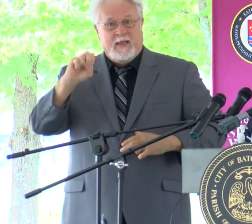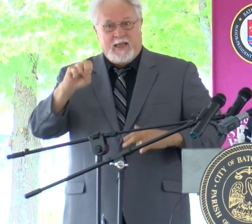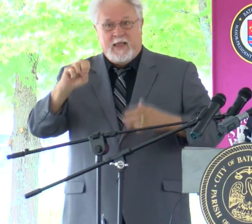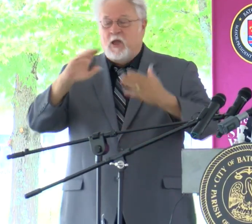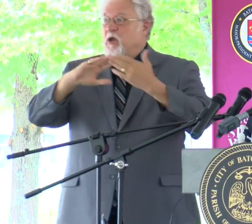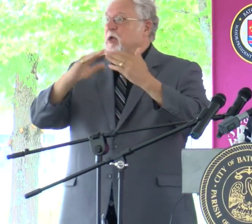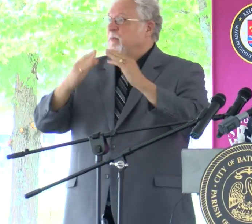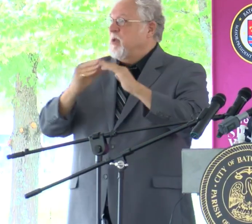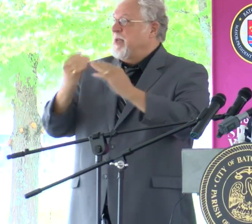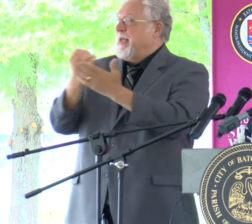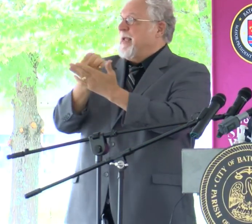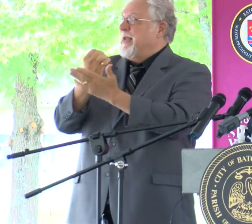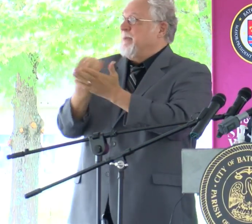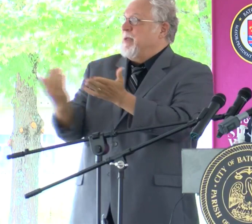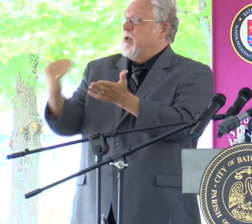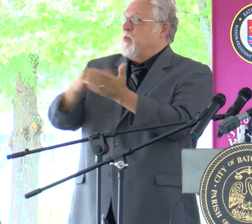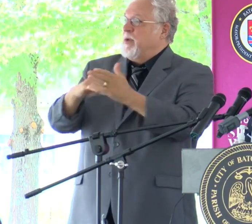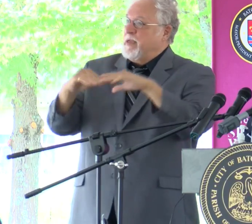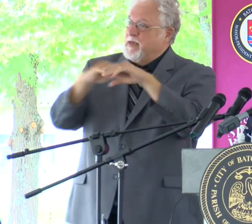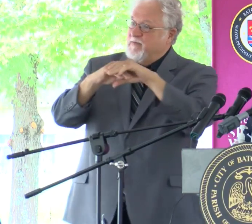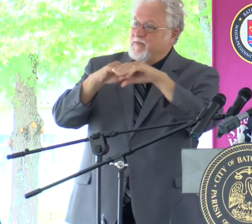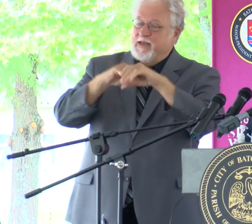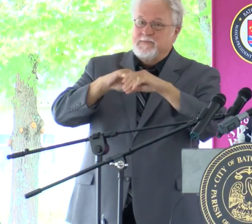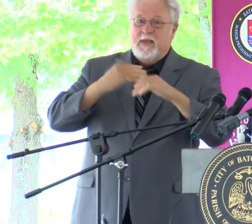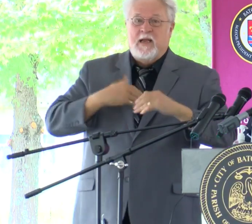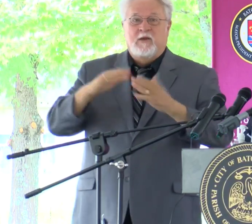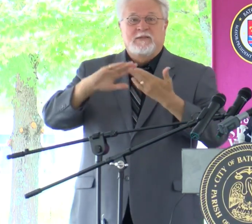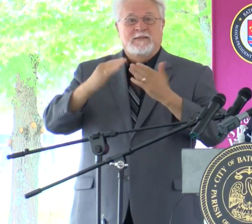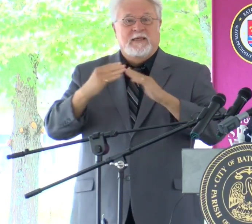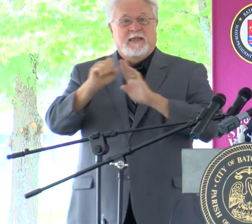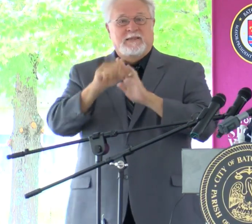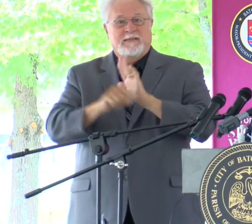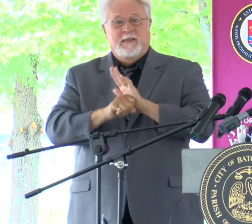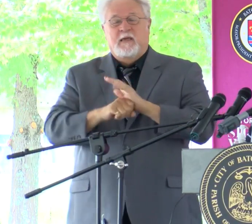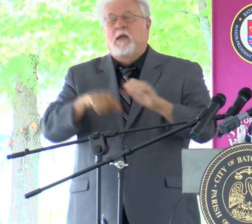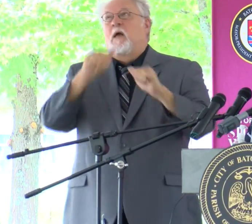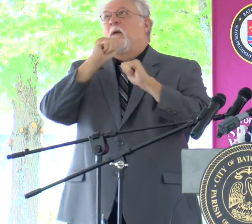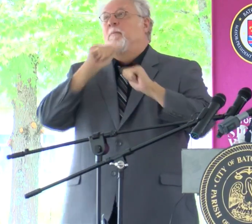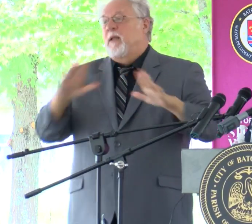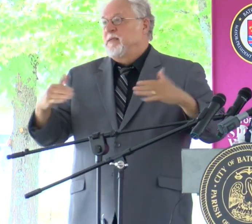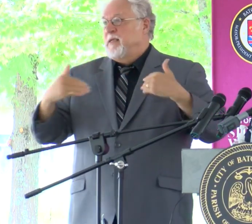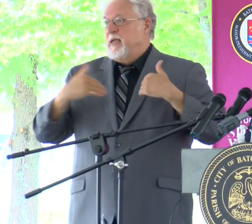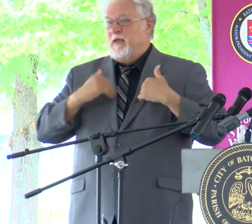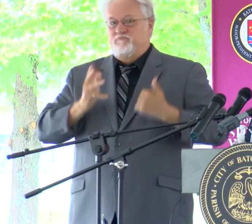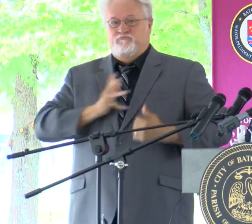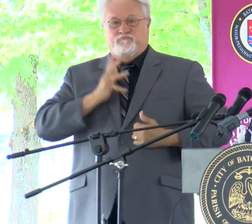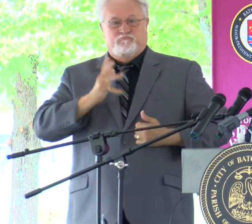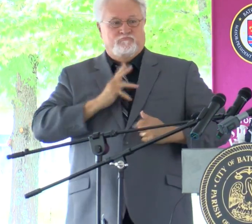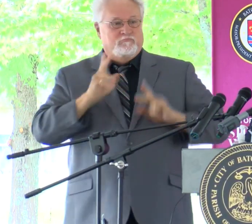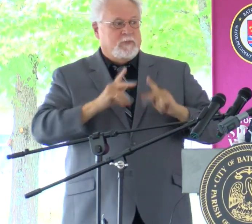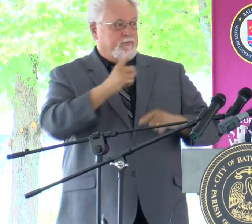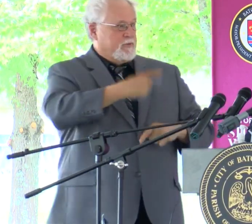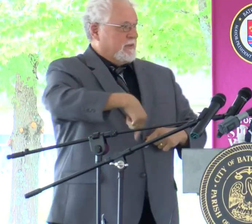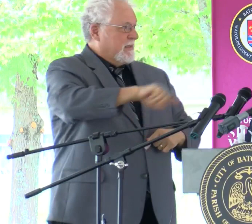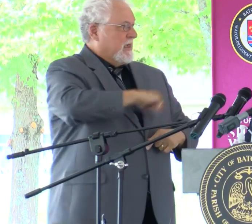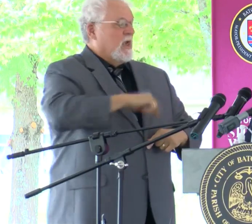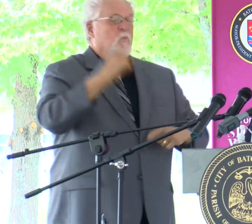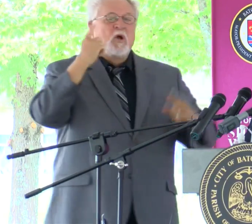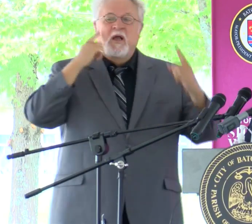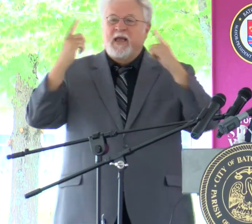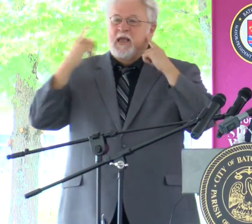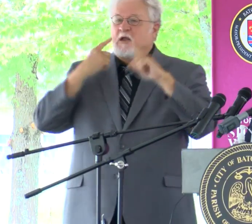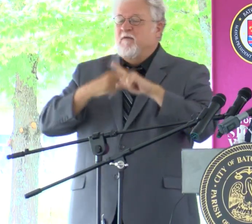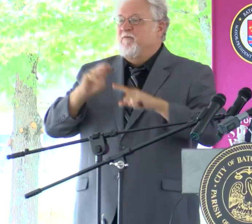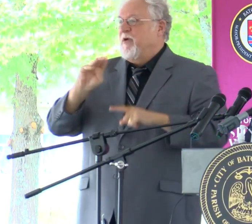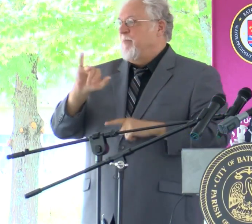and economic reinvestment in our city and state. We are blessed to have a distinguished group of folks on our stage, and you'll be hearing from